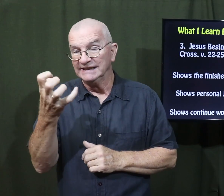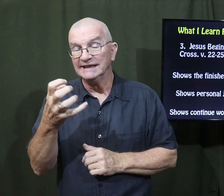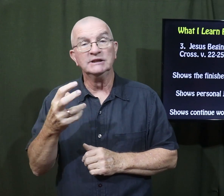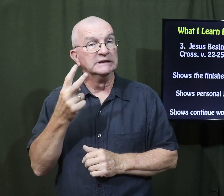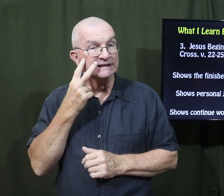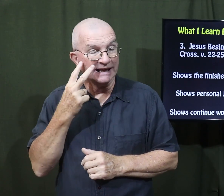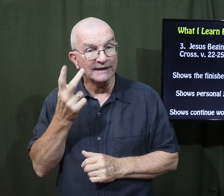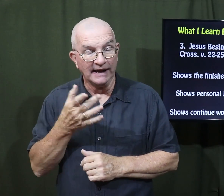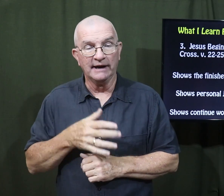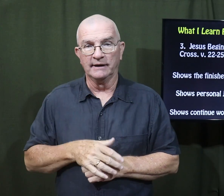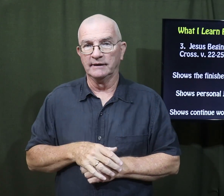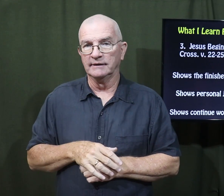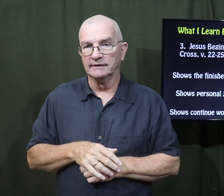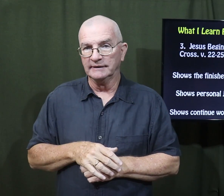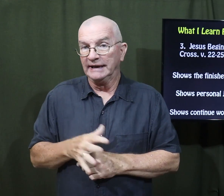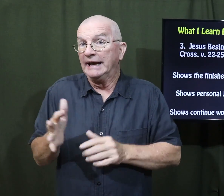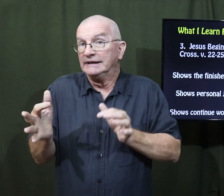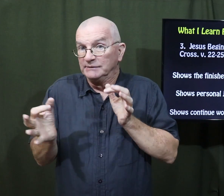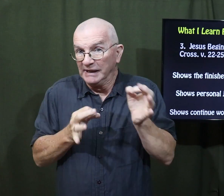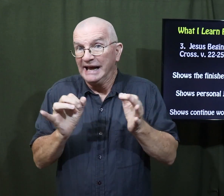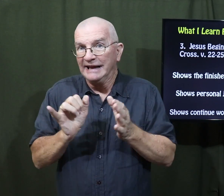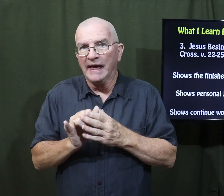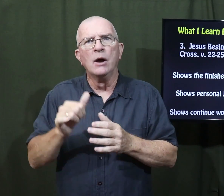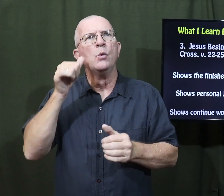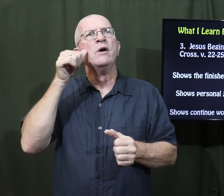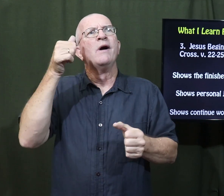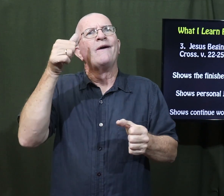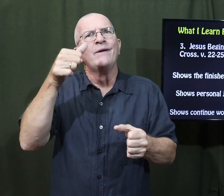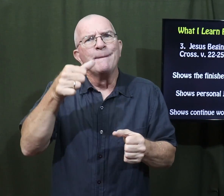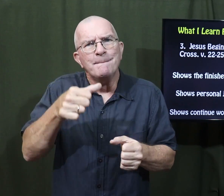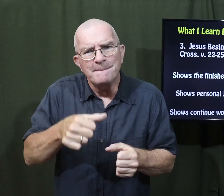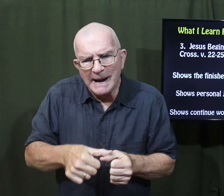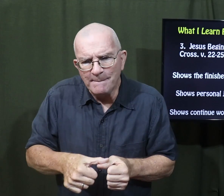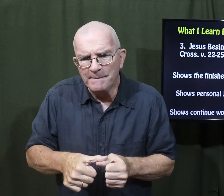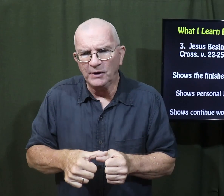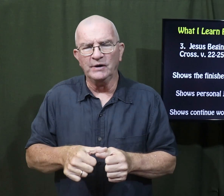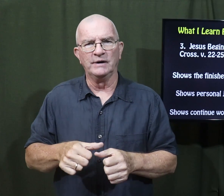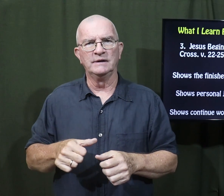15. You can see that. It explains that we remember